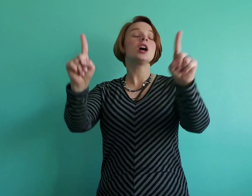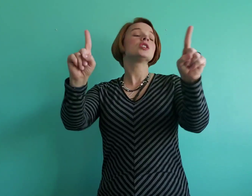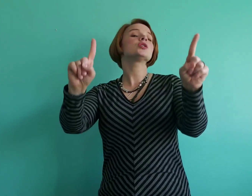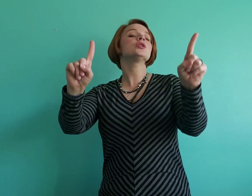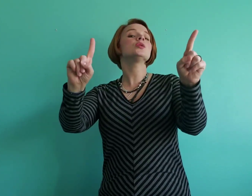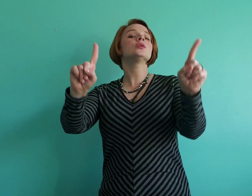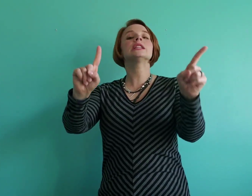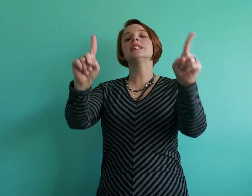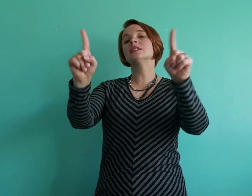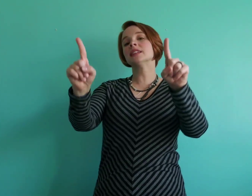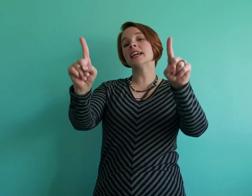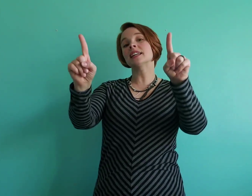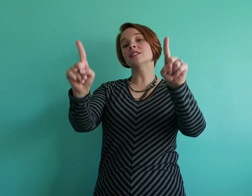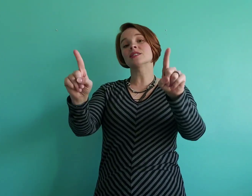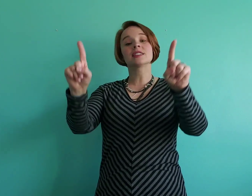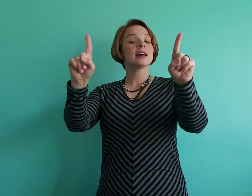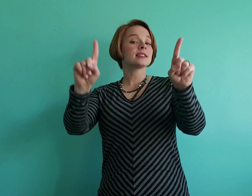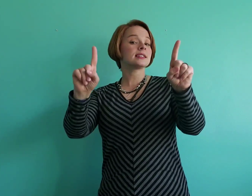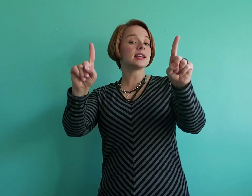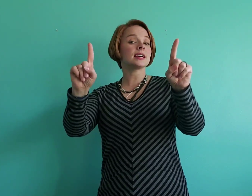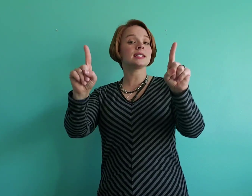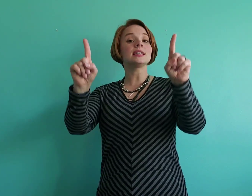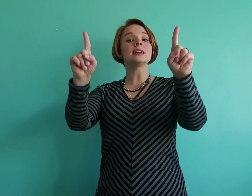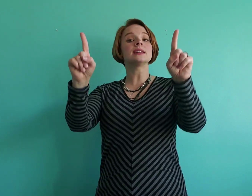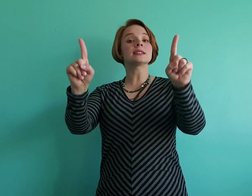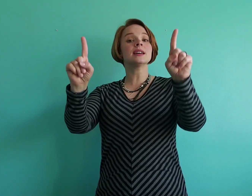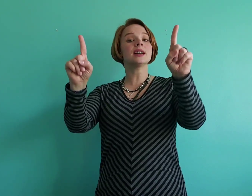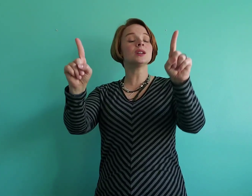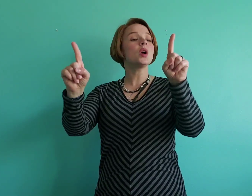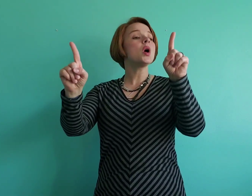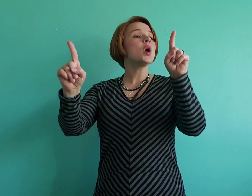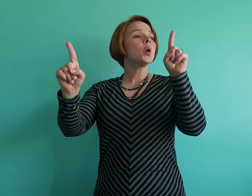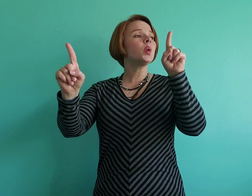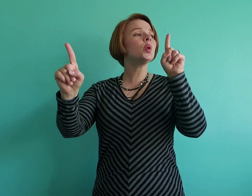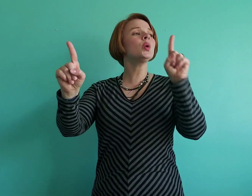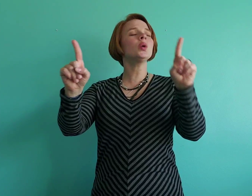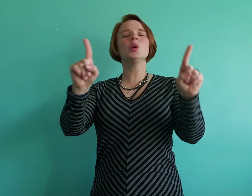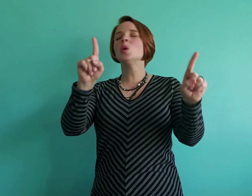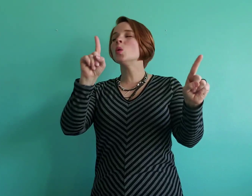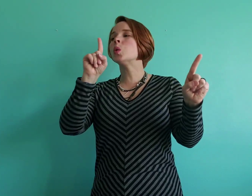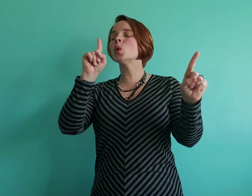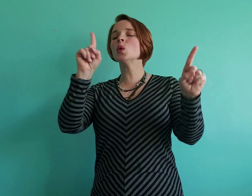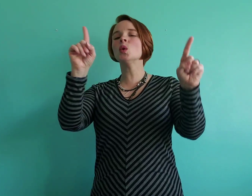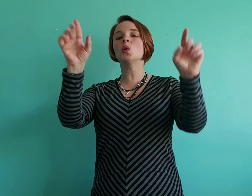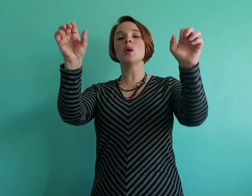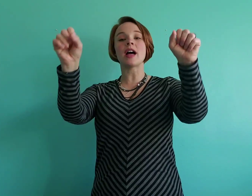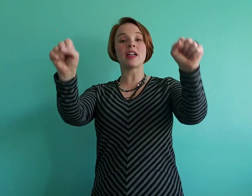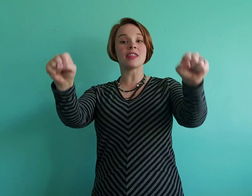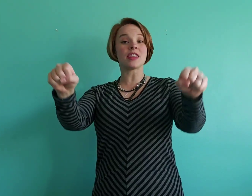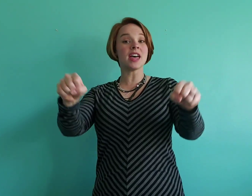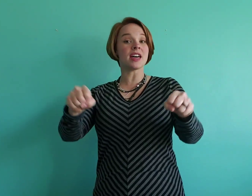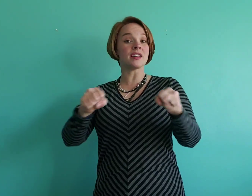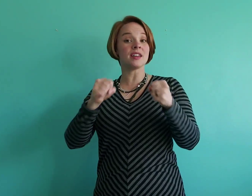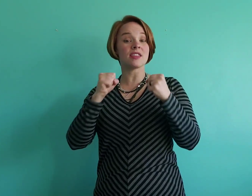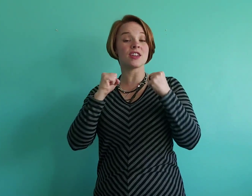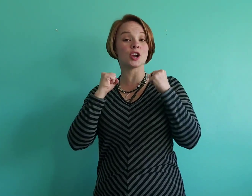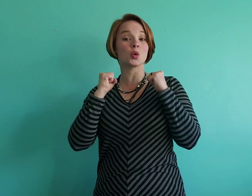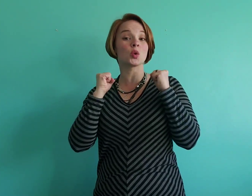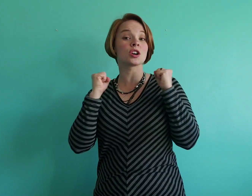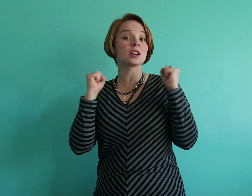Two little candles standing in the sun. Whoo! Whoo! And then there were